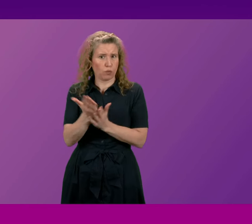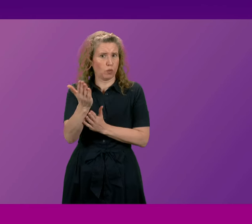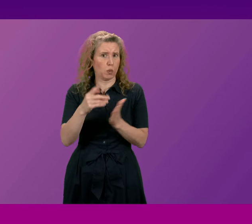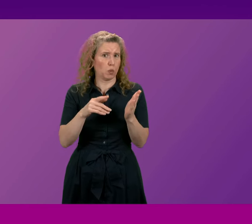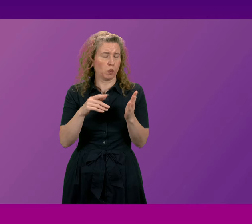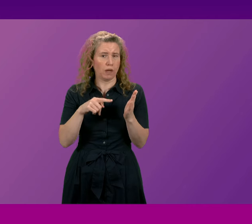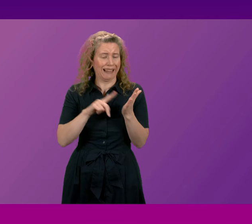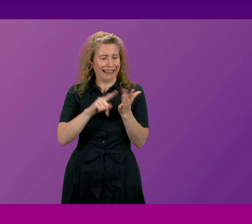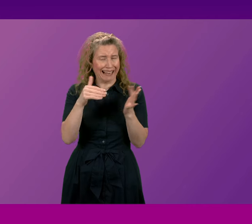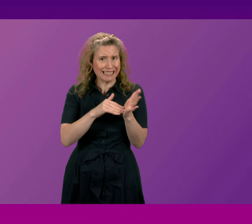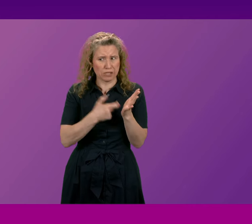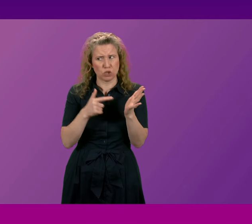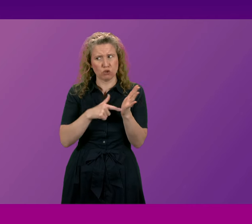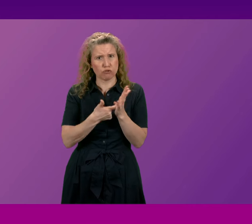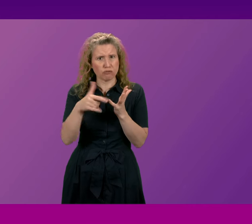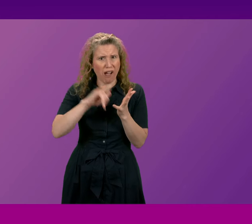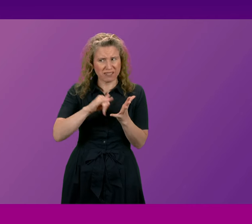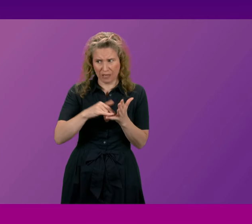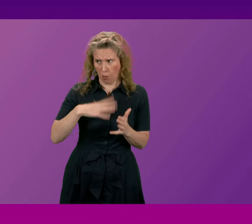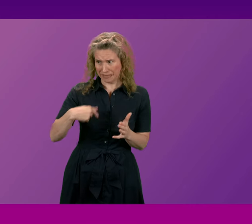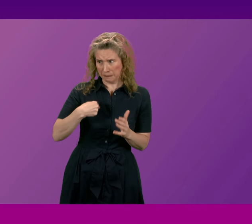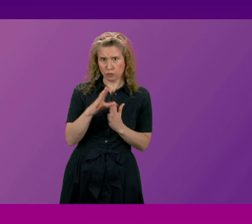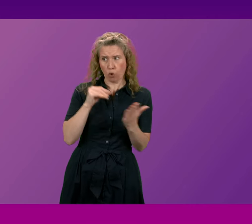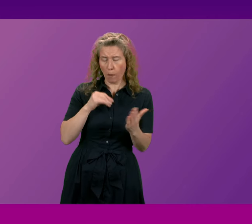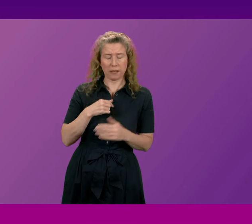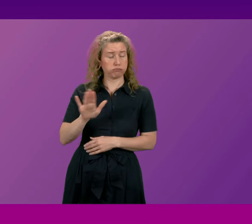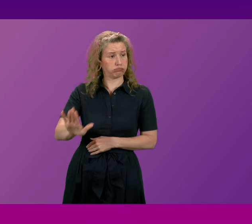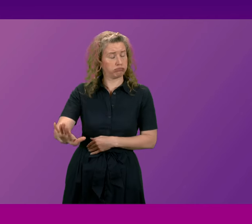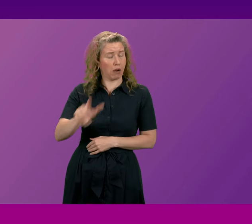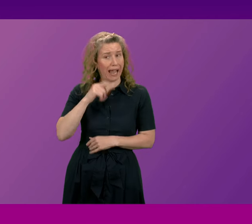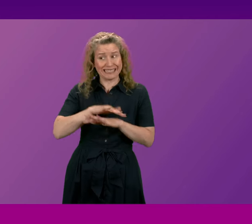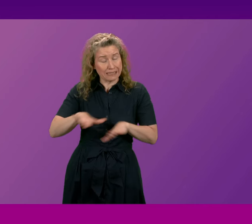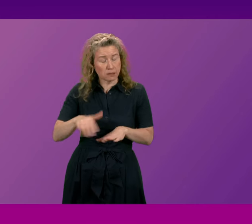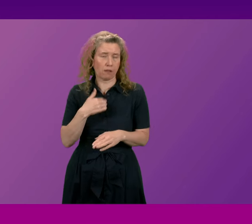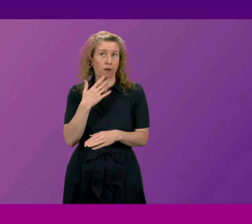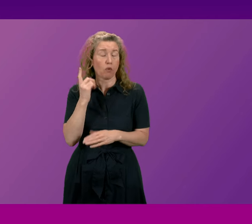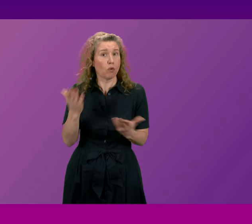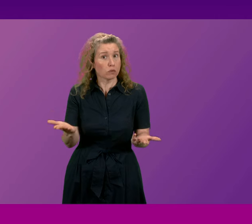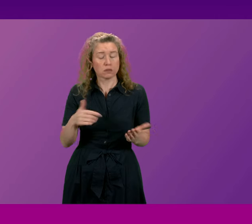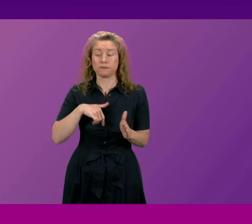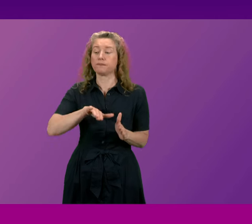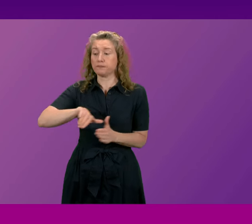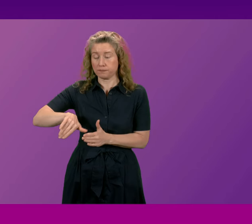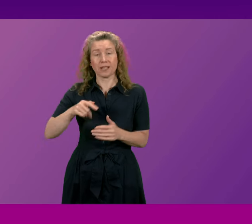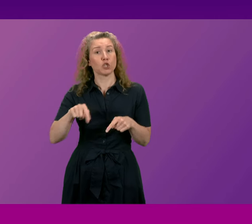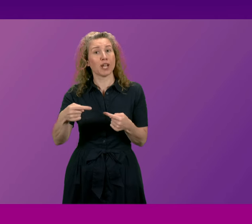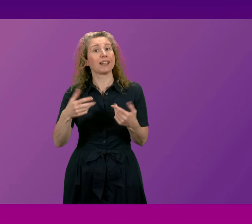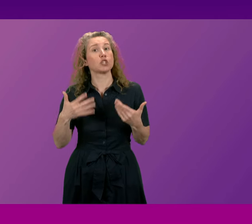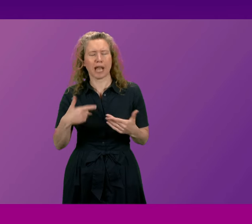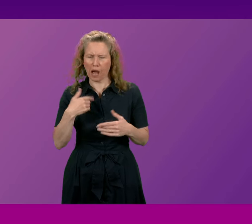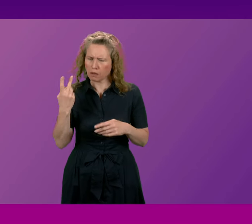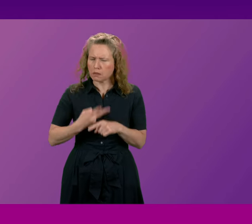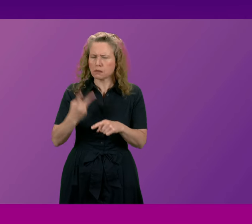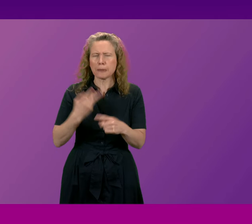which Douglas Ross wanted me to emulate. Thank goodness I did not do that. Now, the challenges we face are well